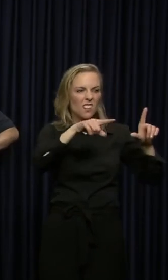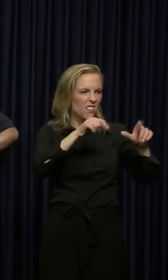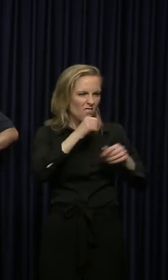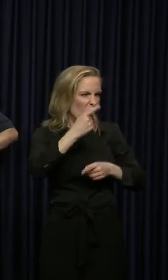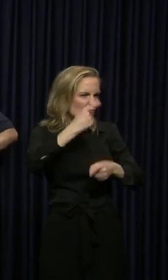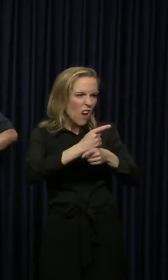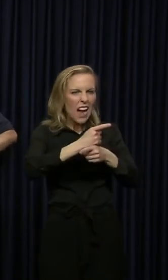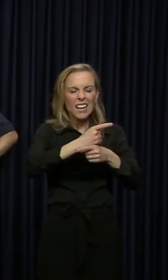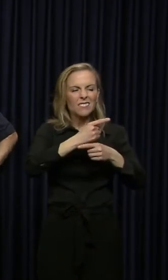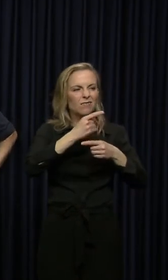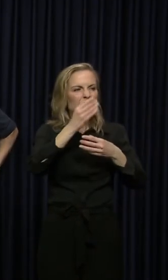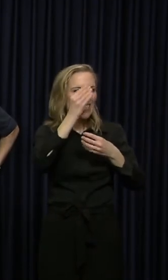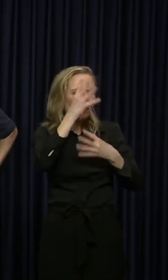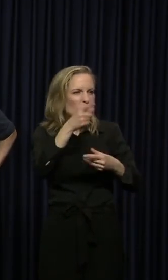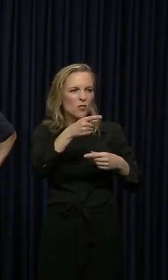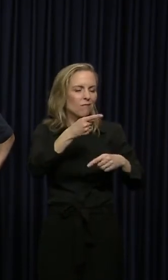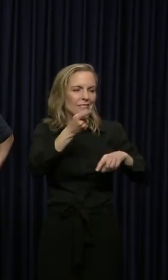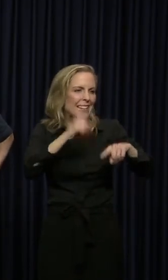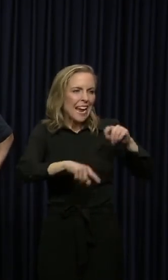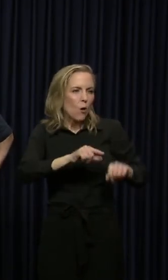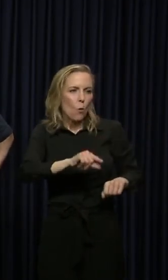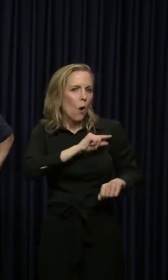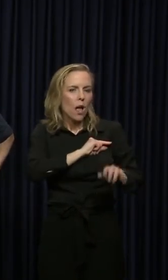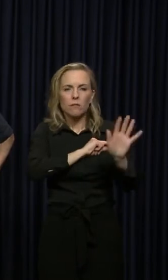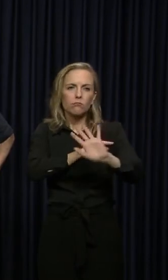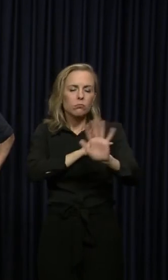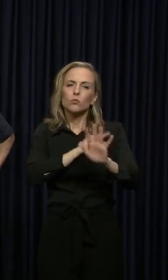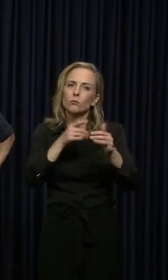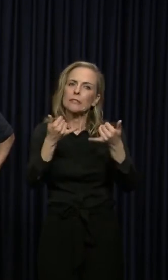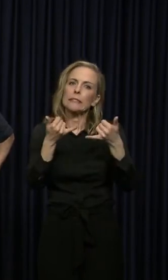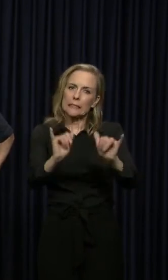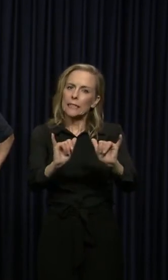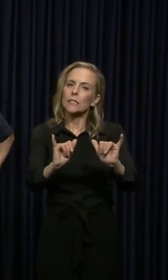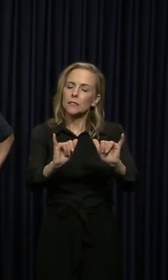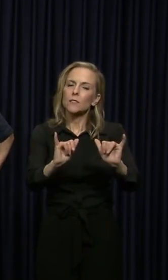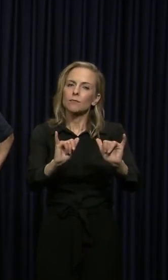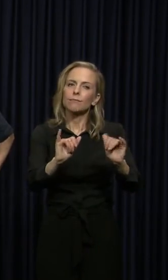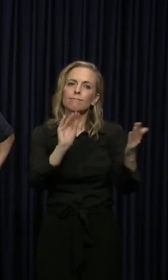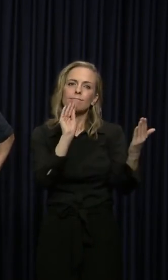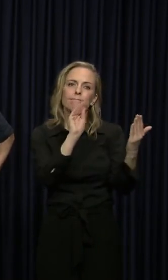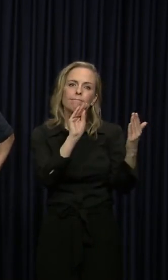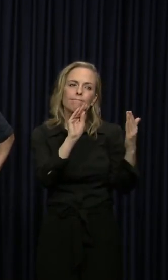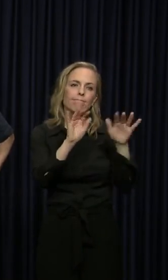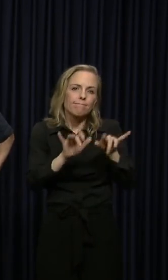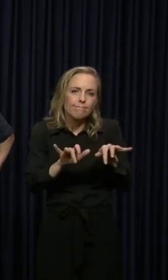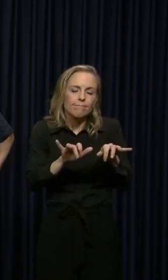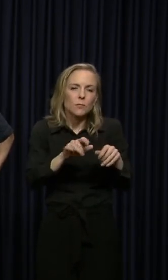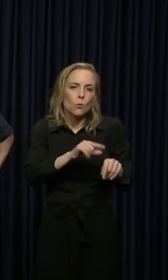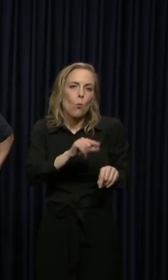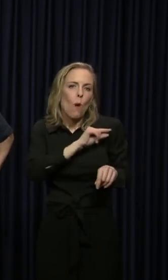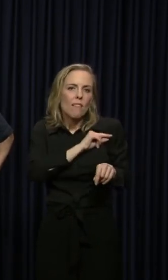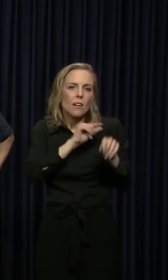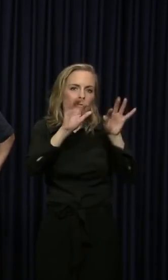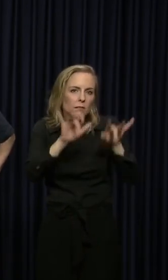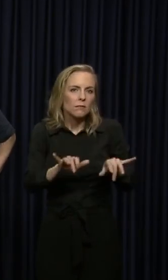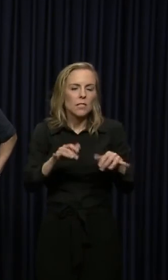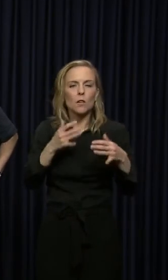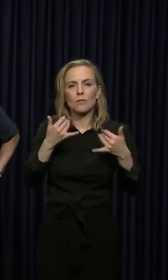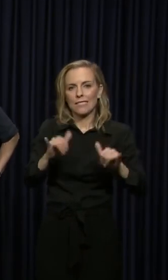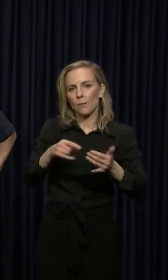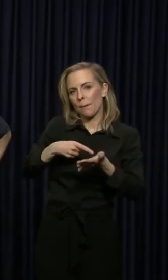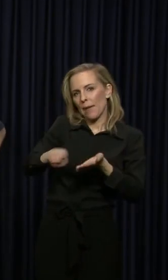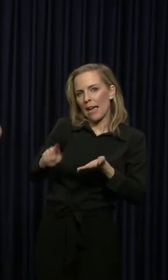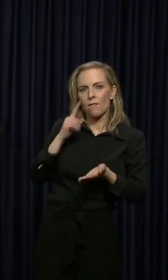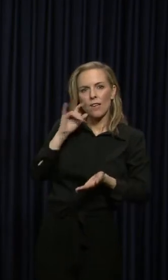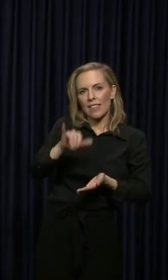wages or something like that to qualify if they still uh, are we're still processing their claim and they'll still be paid for that claim.